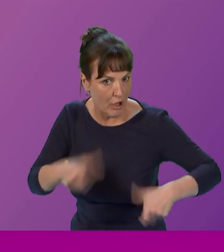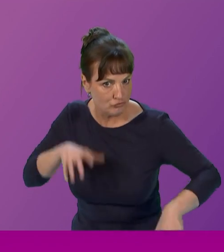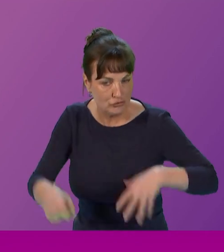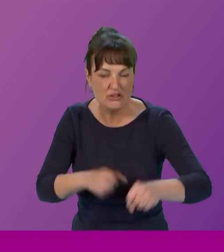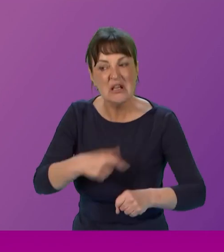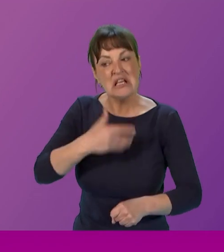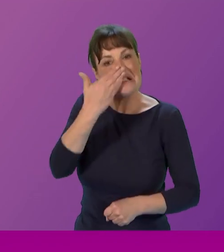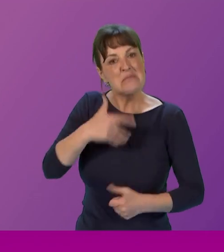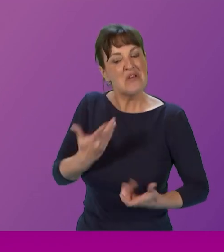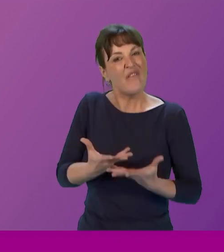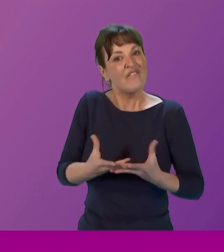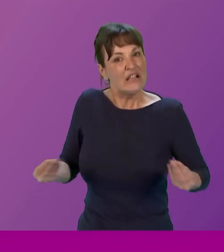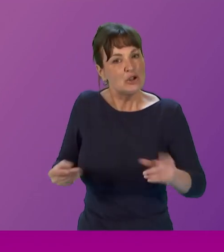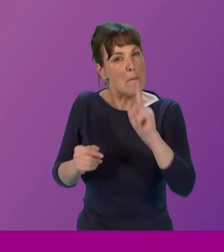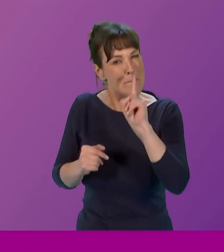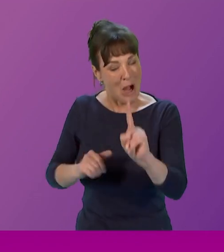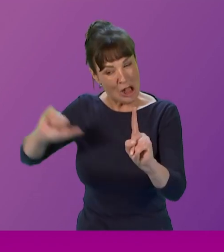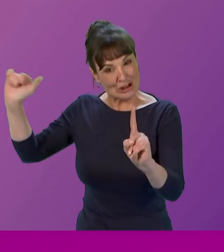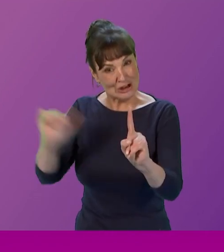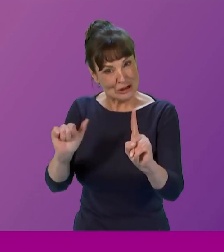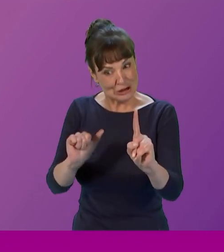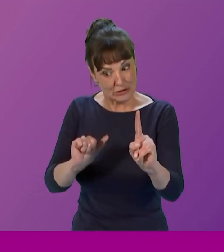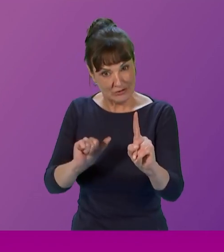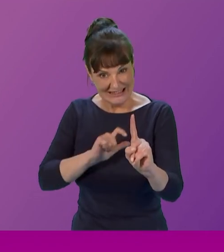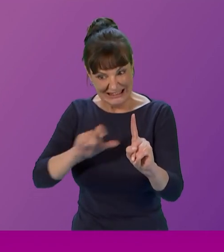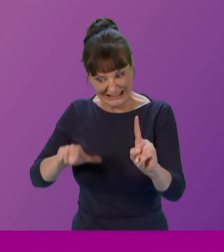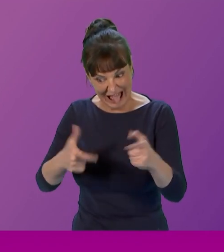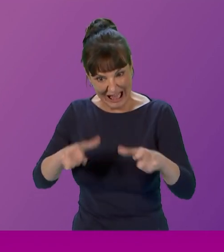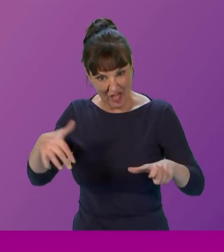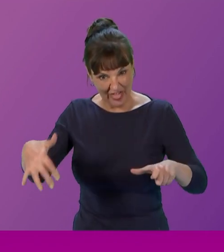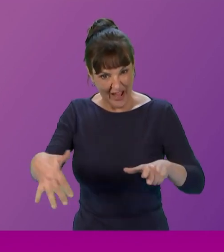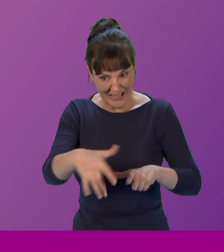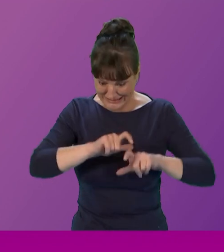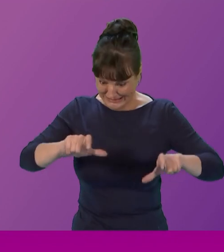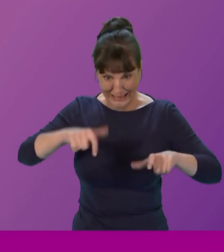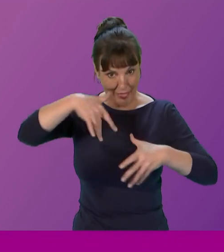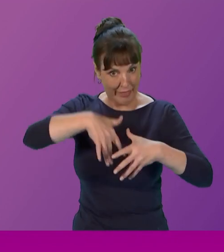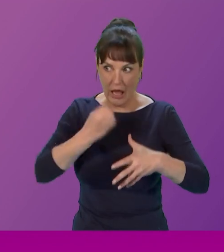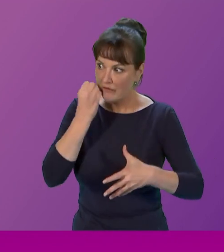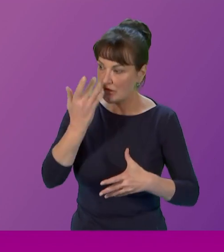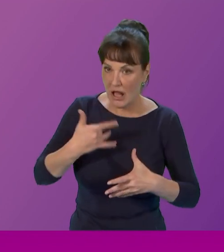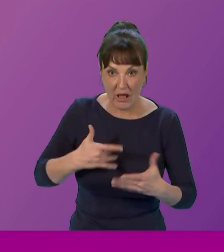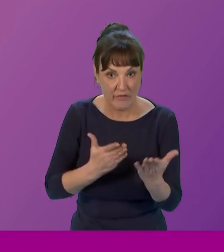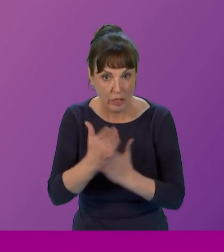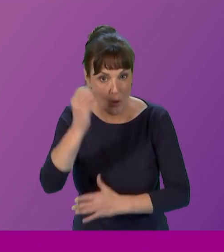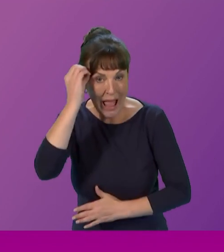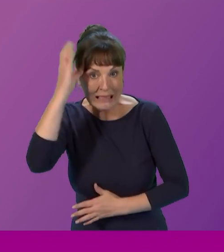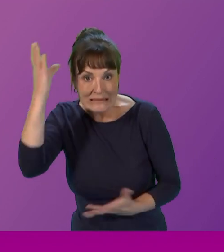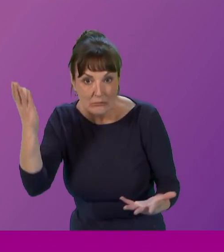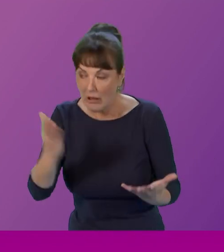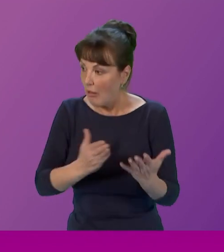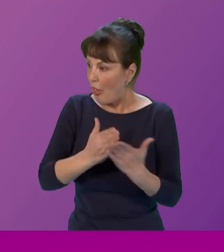coloniality persists in our everyday lives in academia in individual and collective